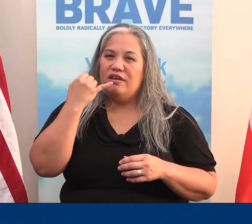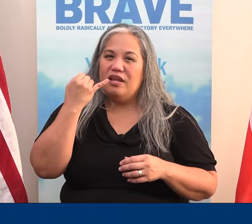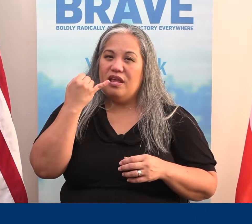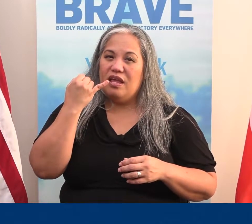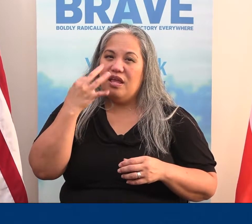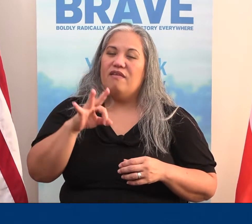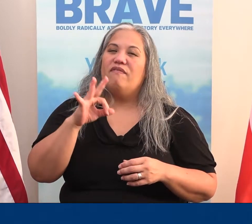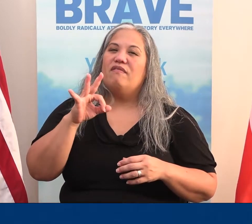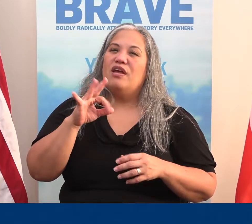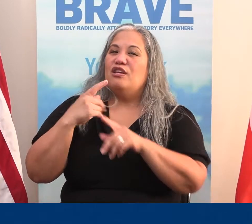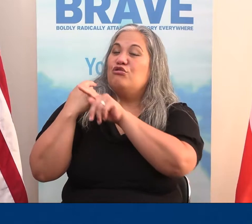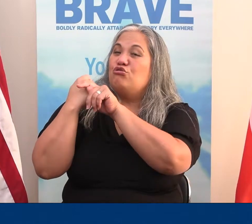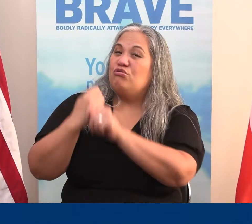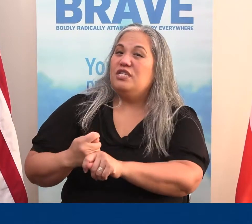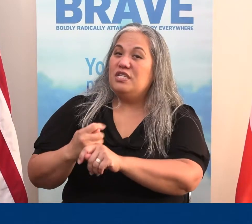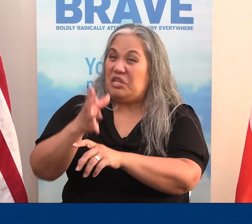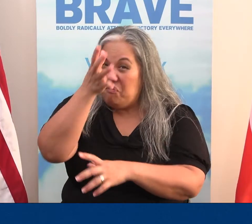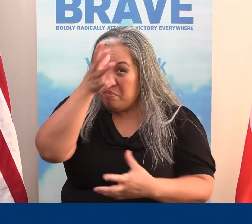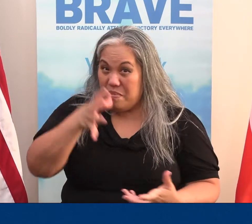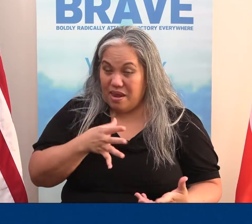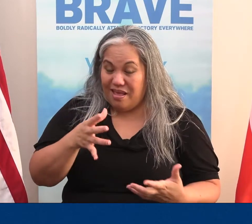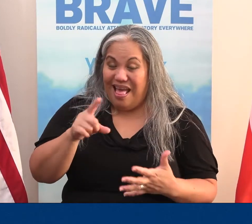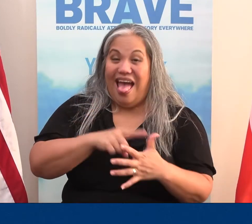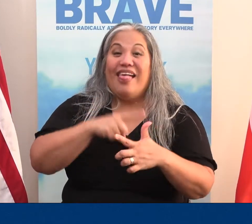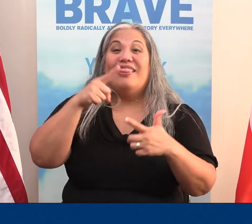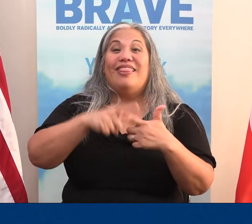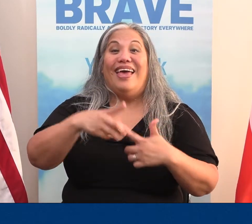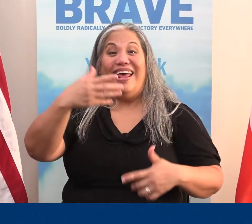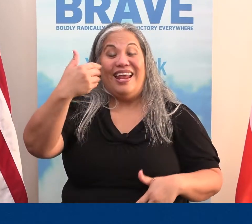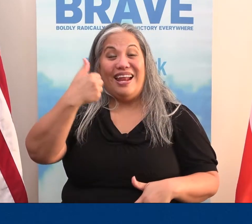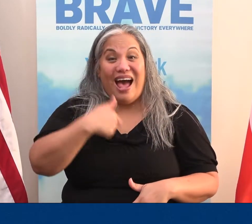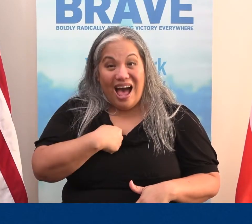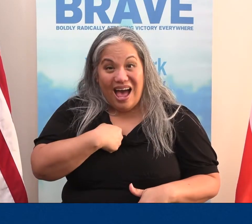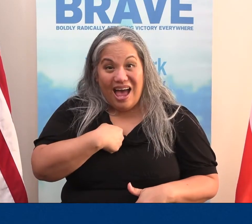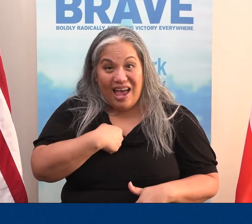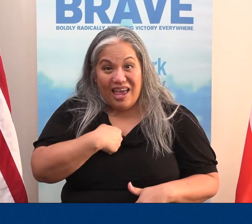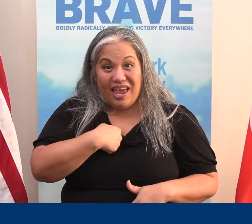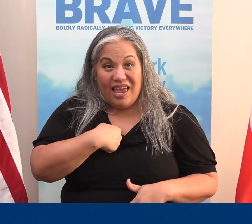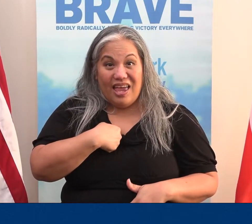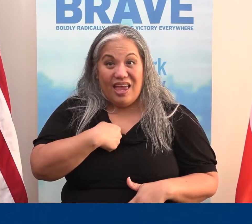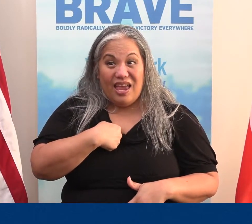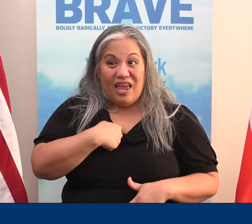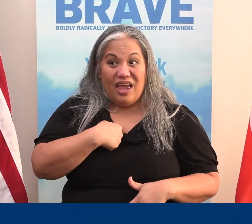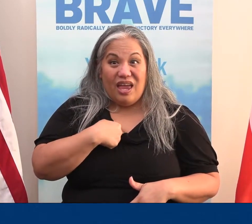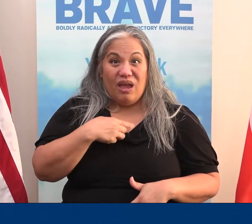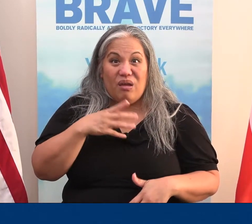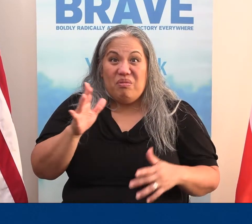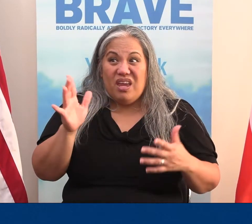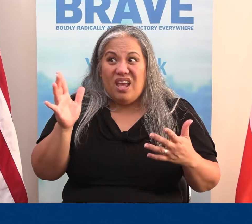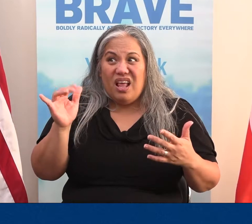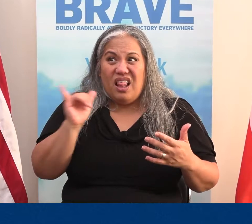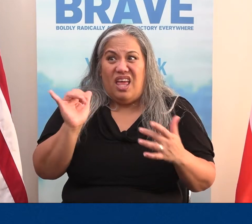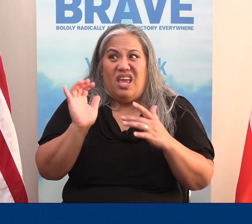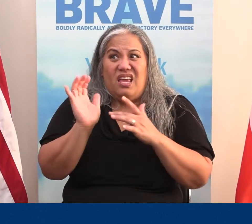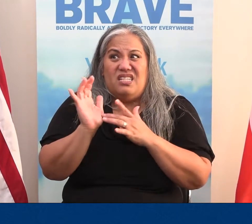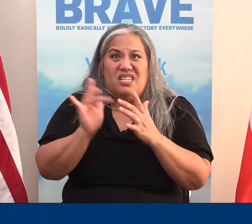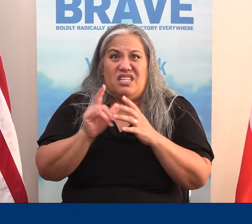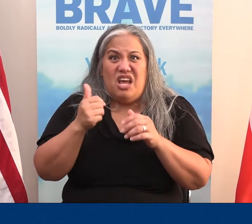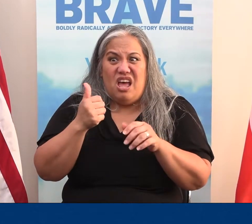And I realize that if I go by the traditions of men, then I will be, as Jesus accused,